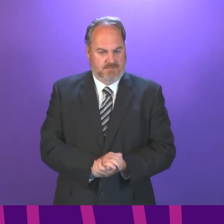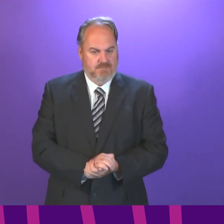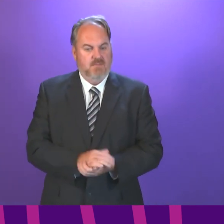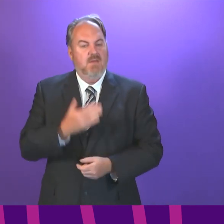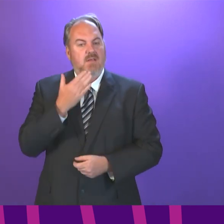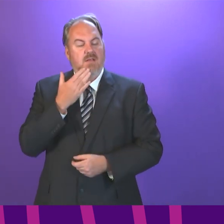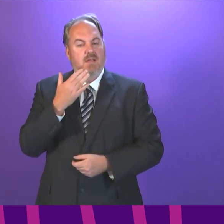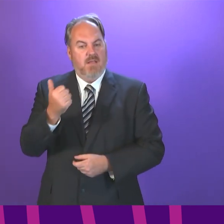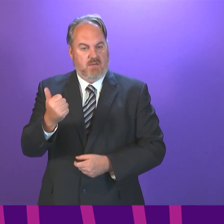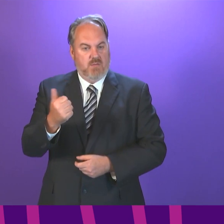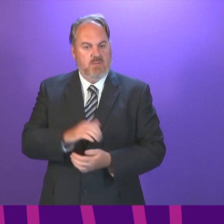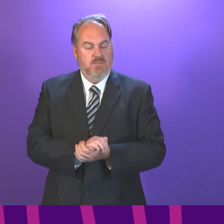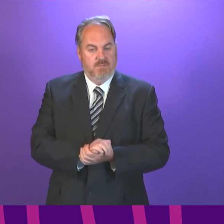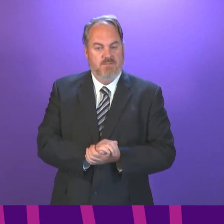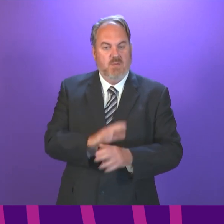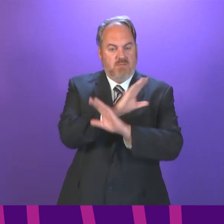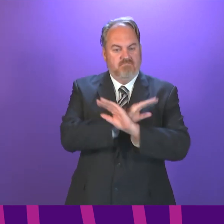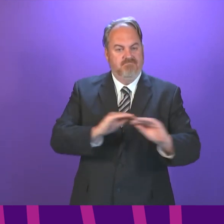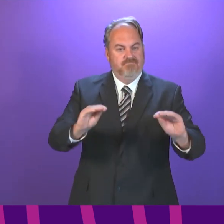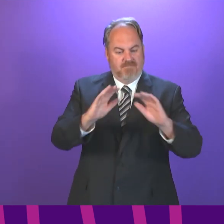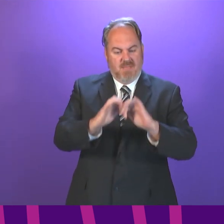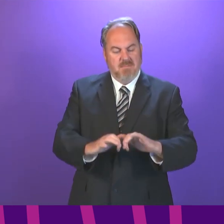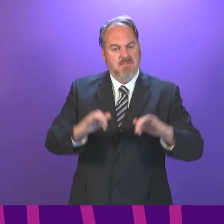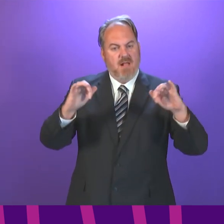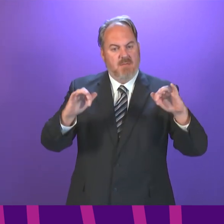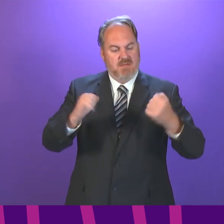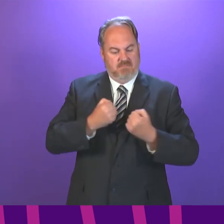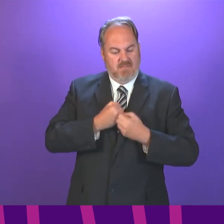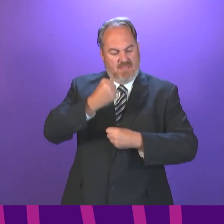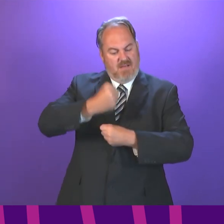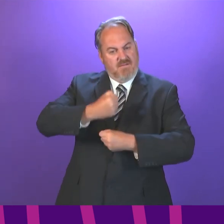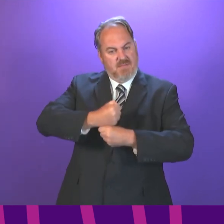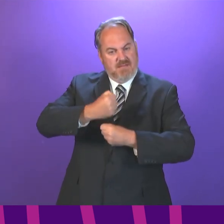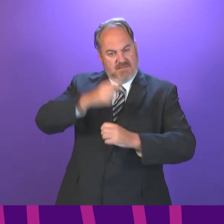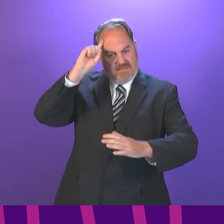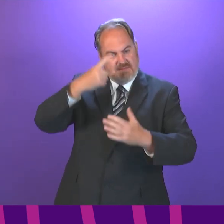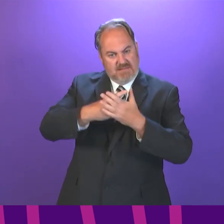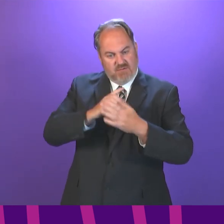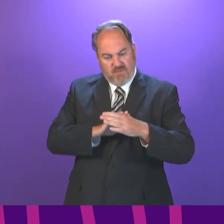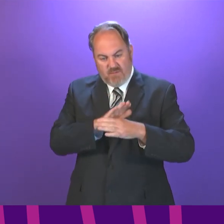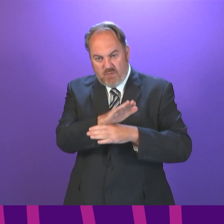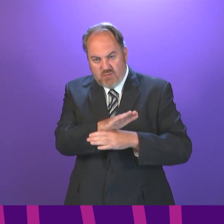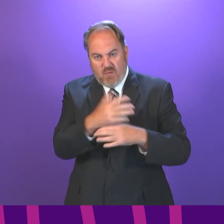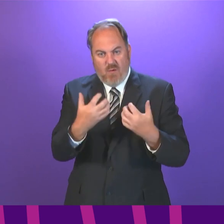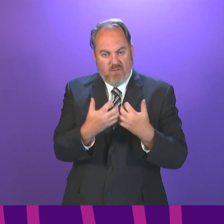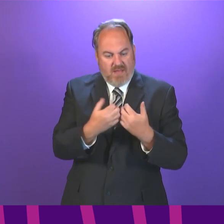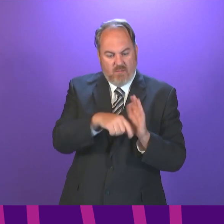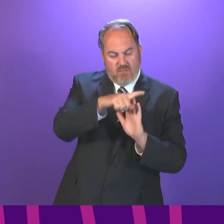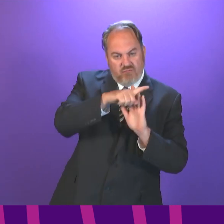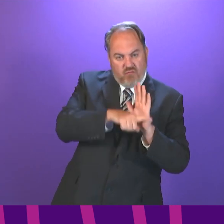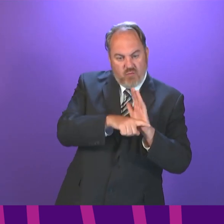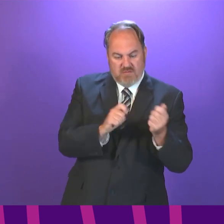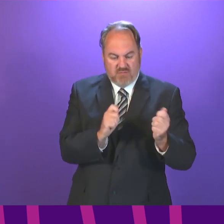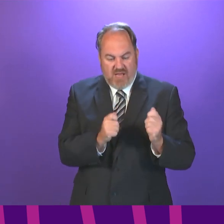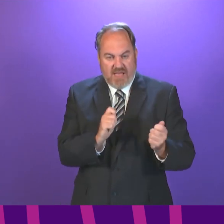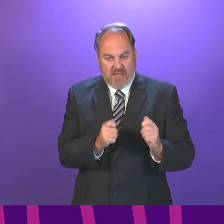Thank you, Presiding Officer. In updating Parliament today on the Government's decisions about further easing of COVID restrictions, I